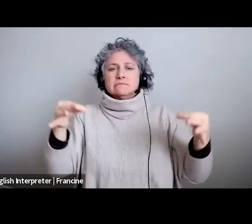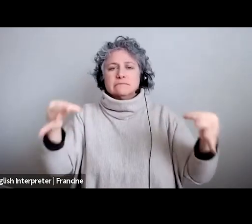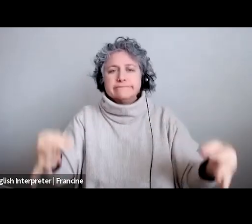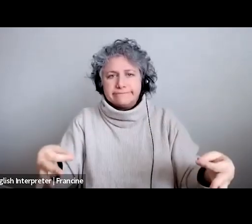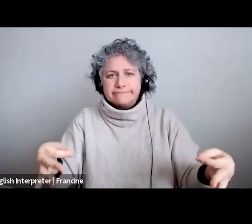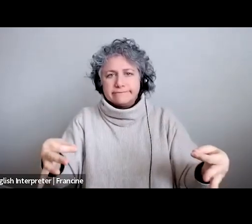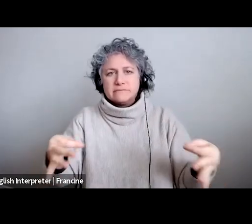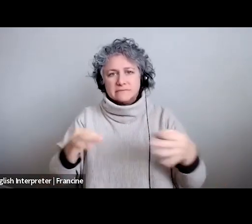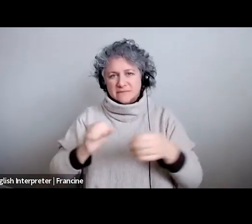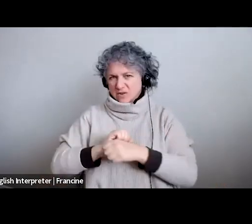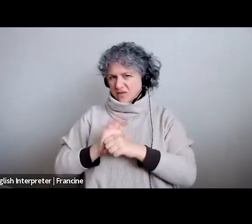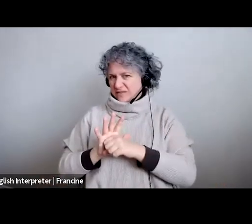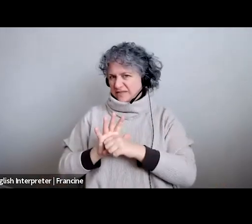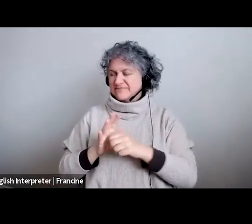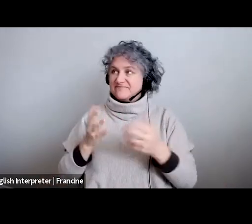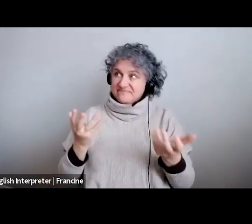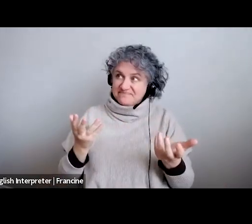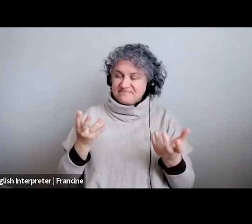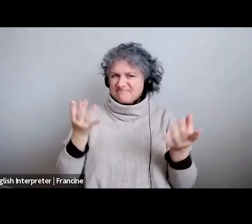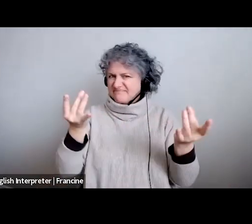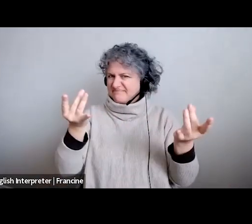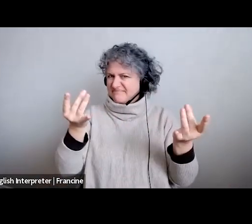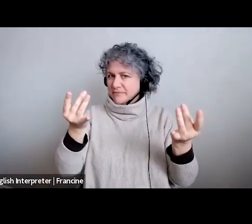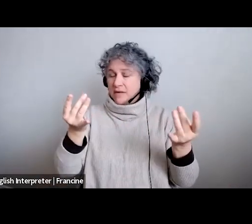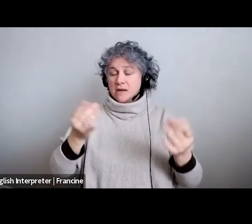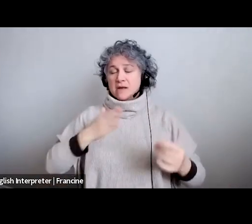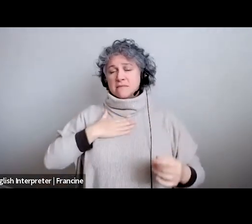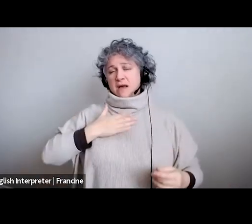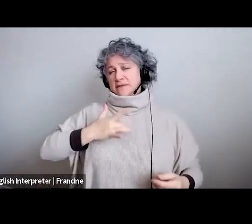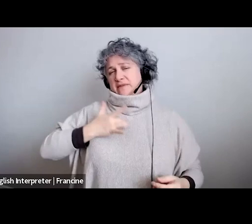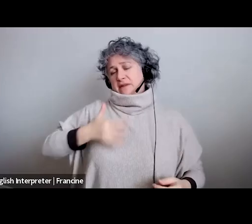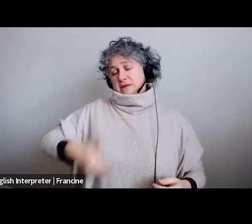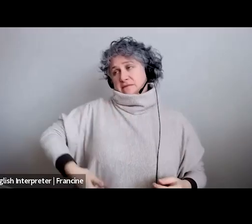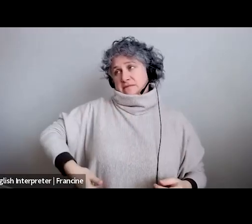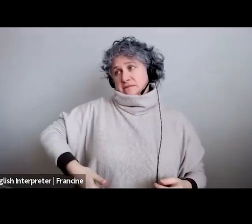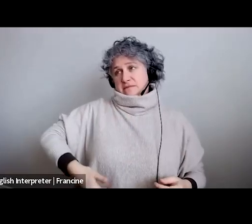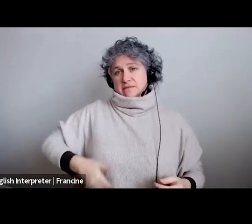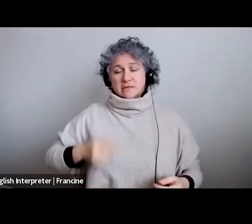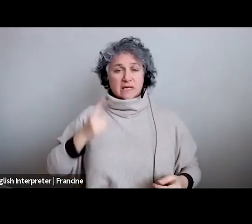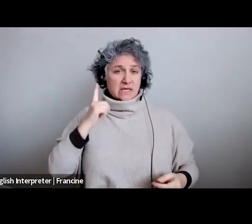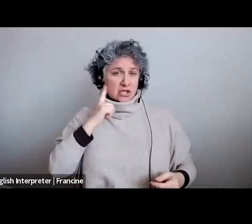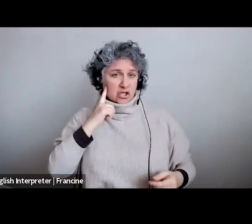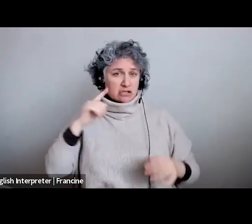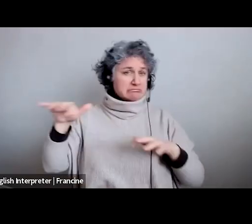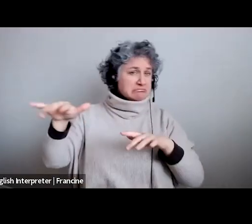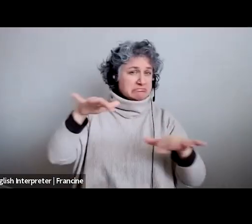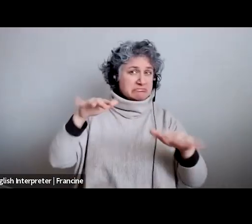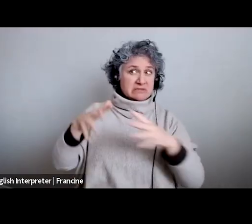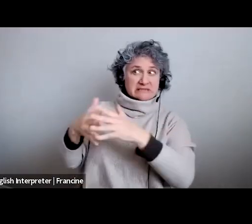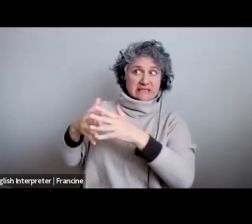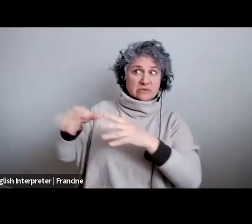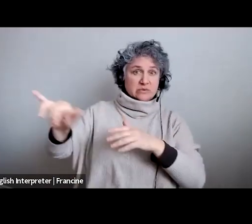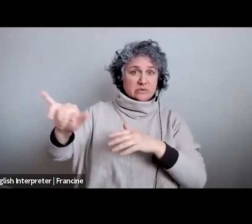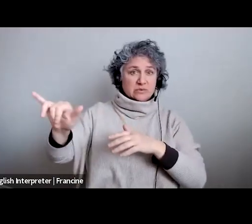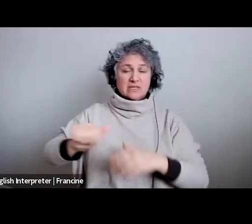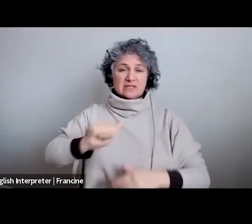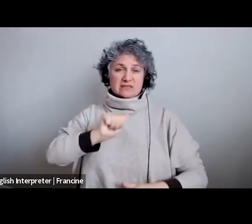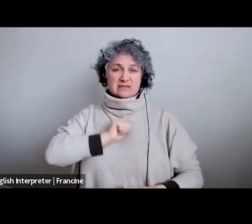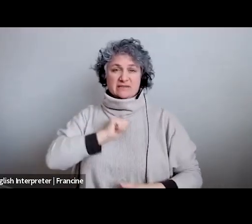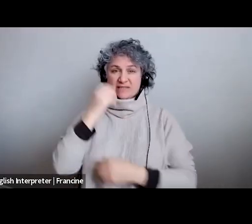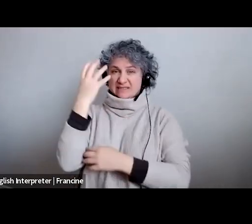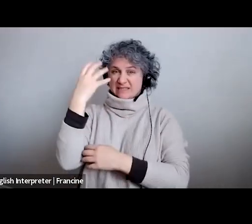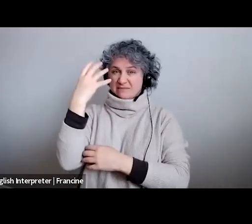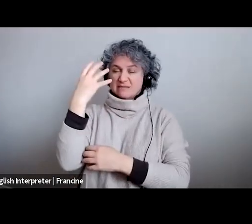terms of that i think i have a feeling from what i hear from uh the people i work with in the states too that self-taping is going to stay